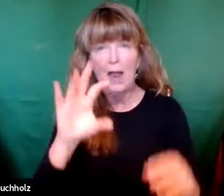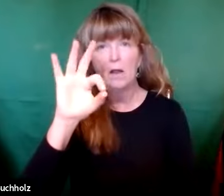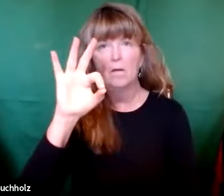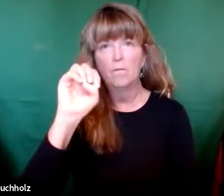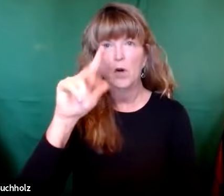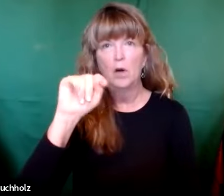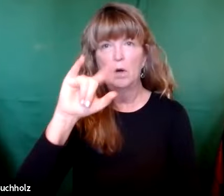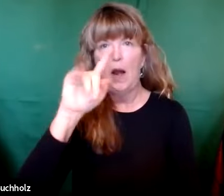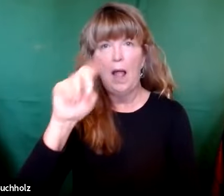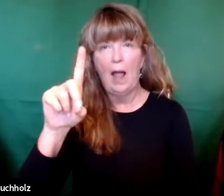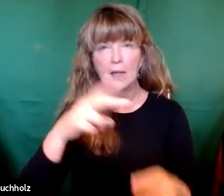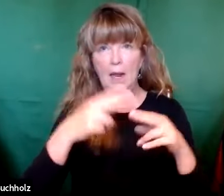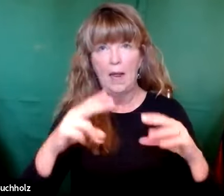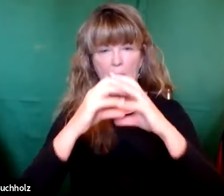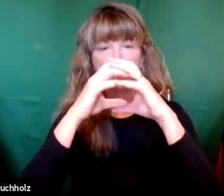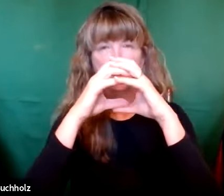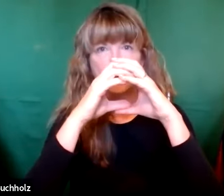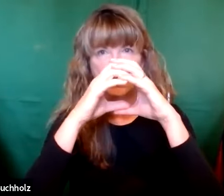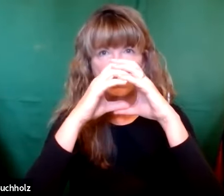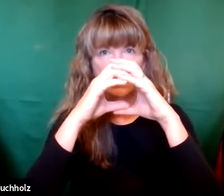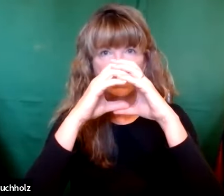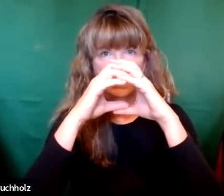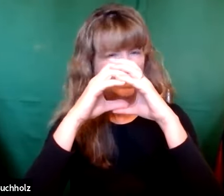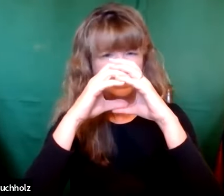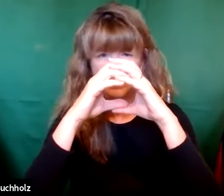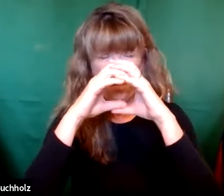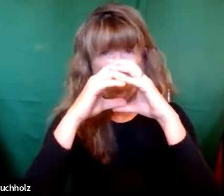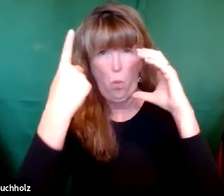Now, identical twins come from one fertilized egg.